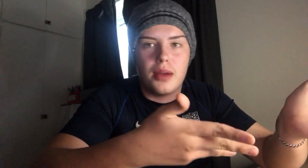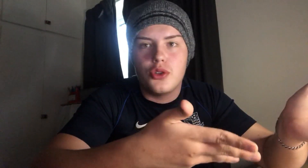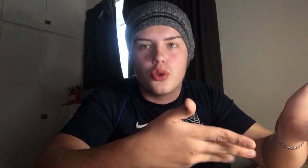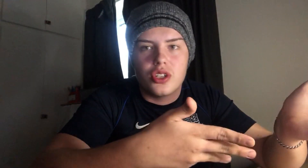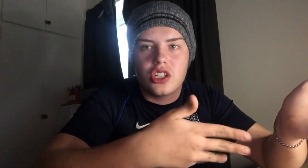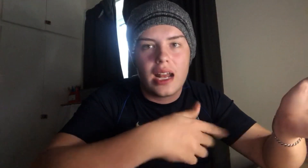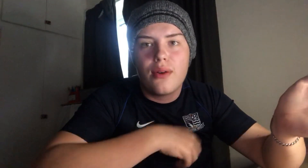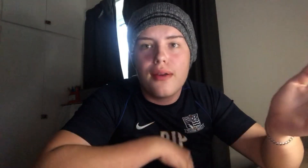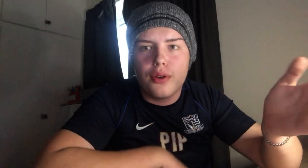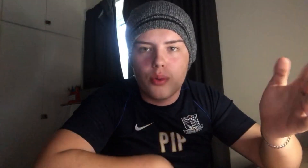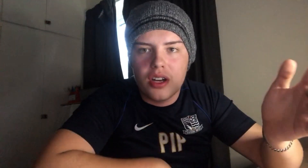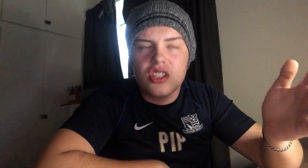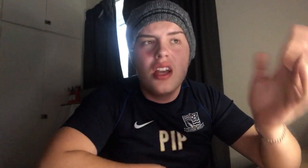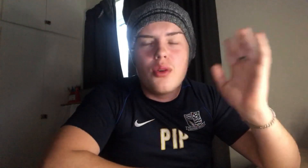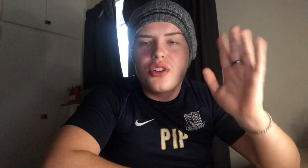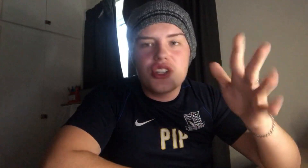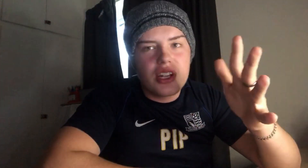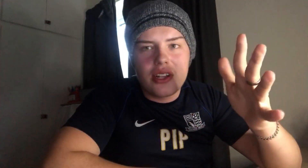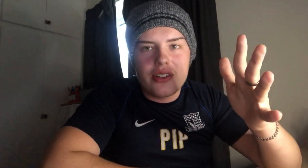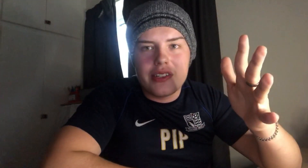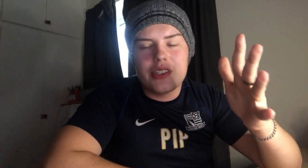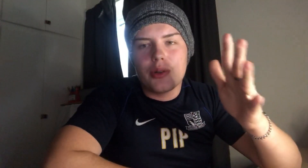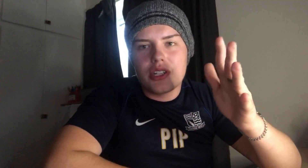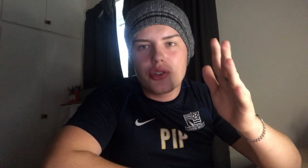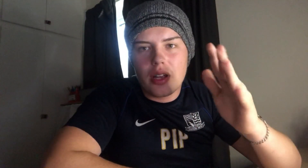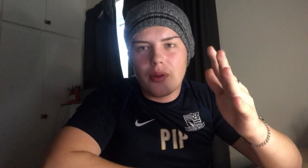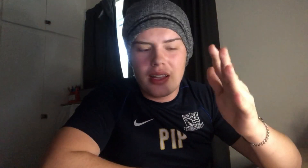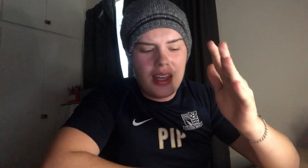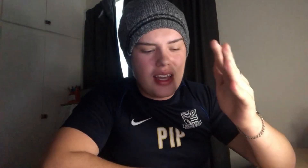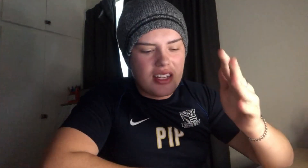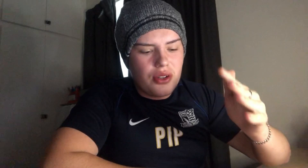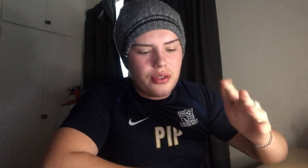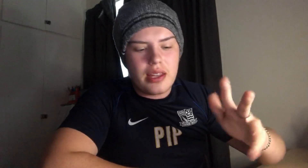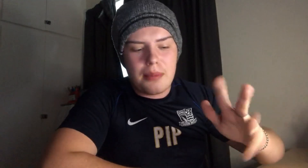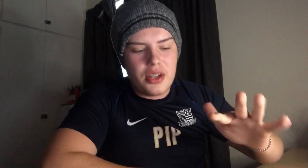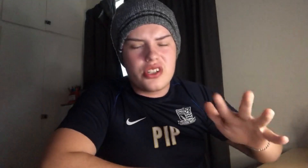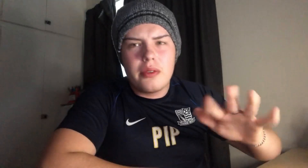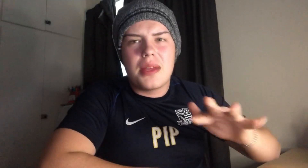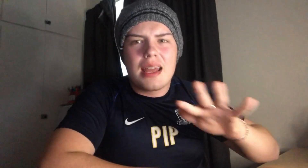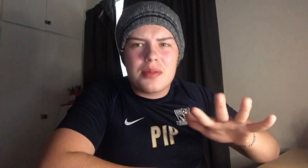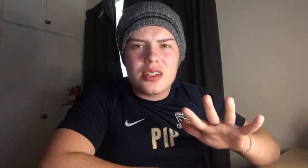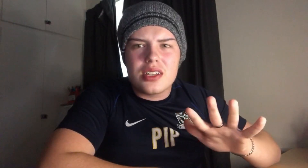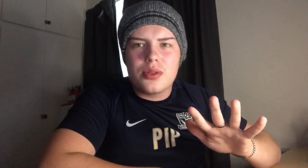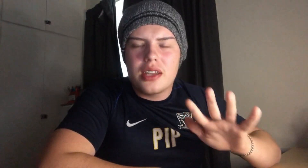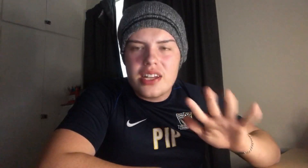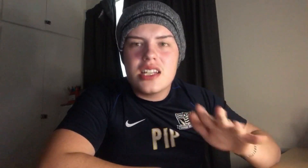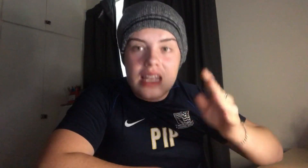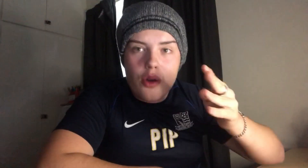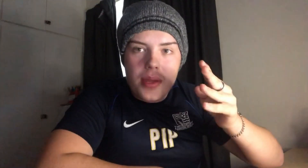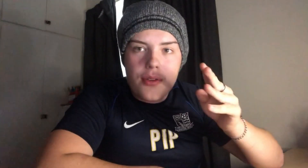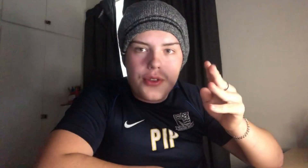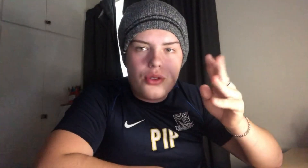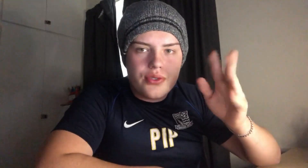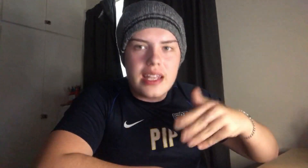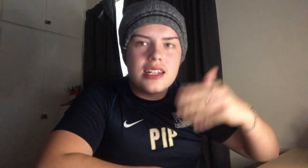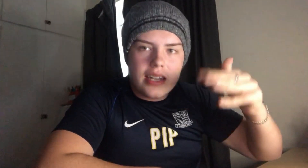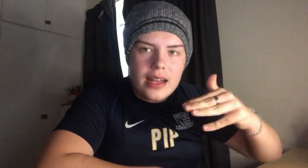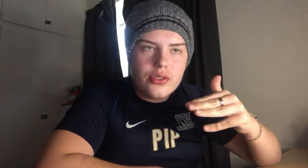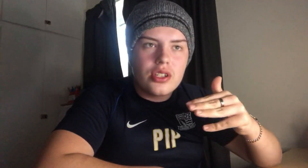by mutual consent, however it works. We're just going to go into it straight away. It's not that much of a big episode, this one, there is a little bit of news for the ins and outs,